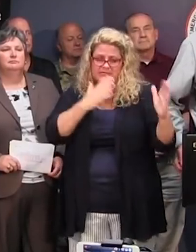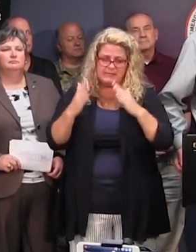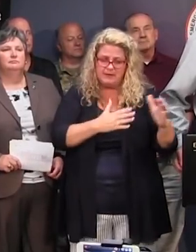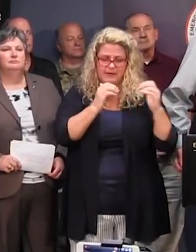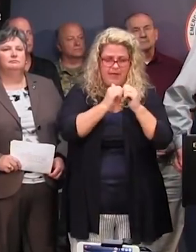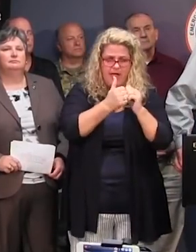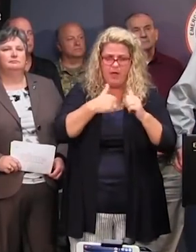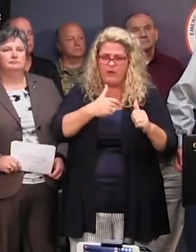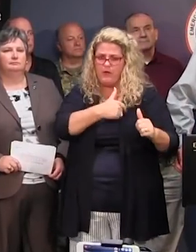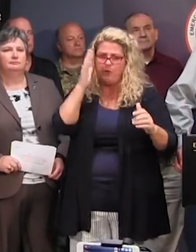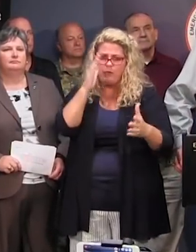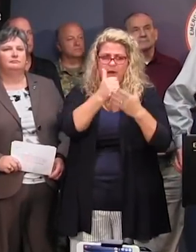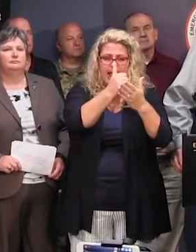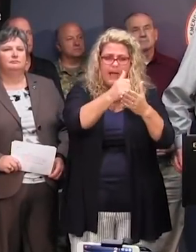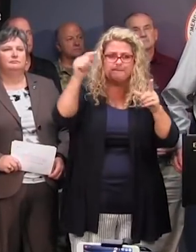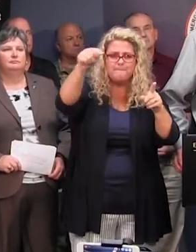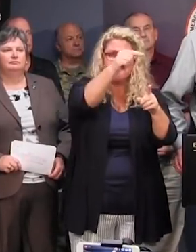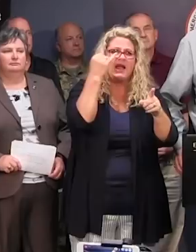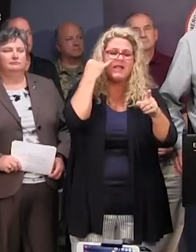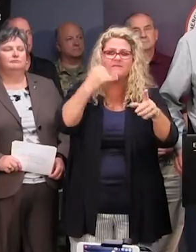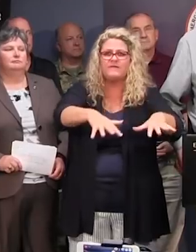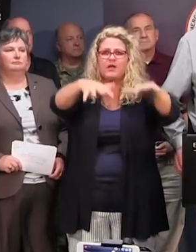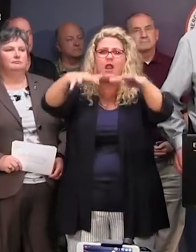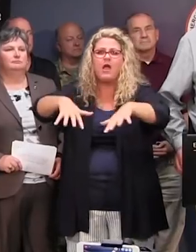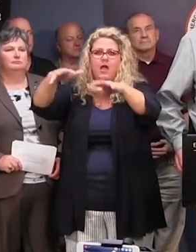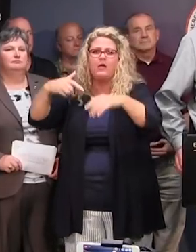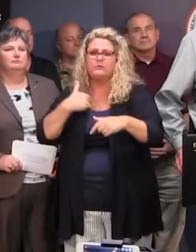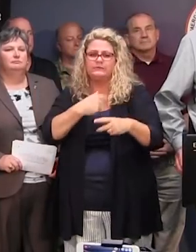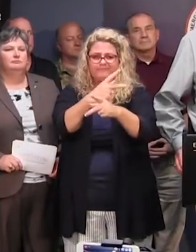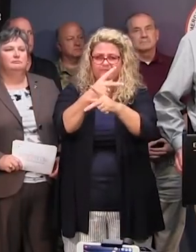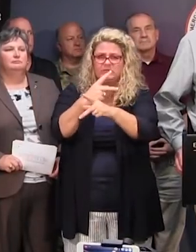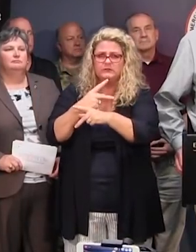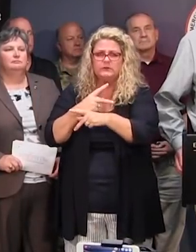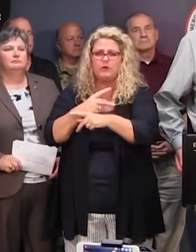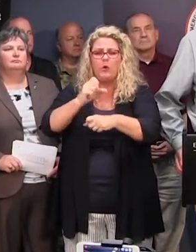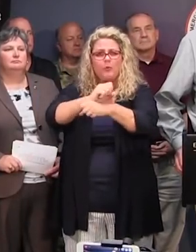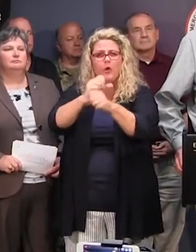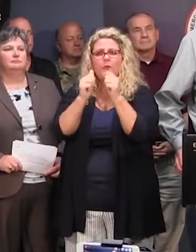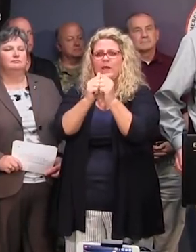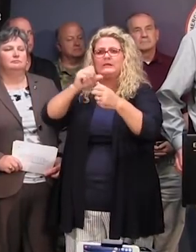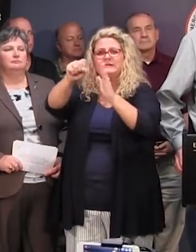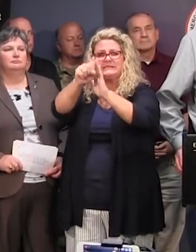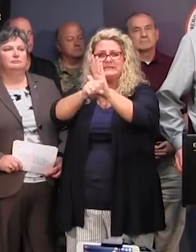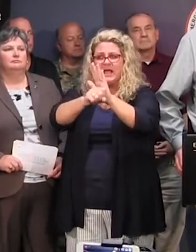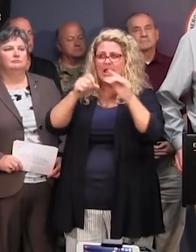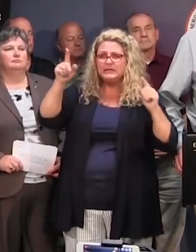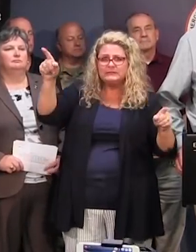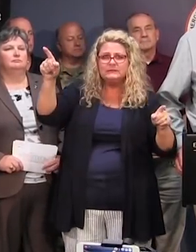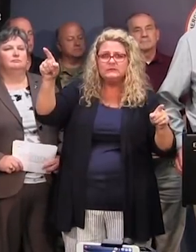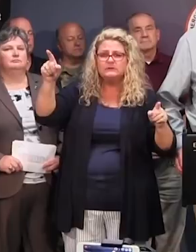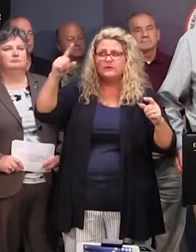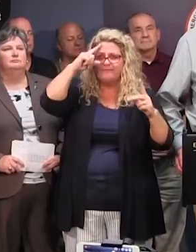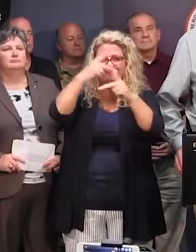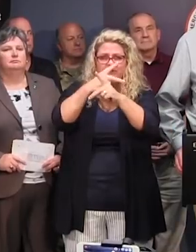we're going to respond to communities if we have flood situations. We'll be working with our state partners and to put